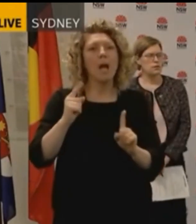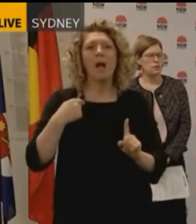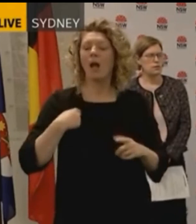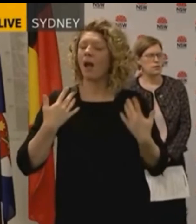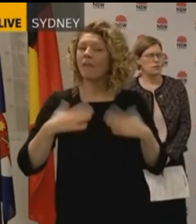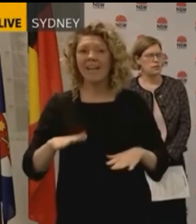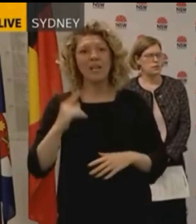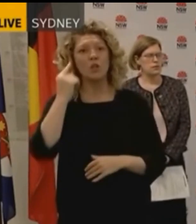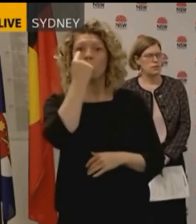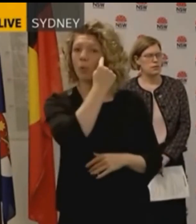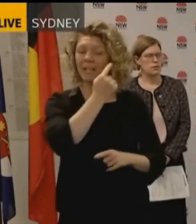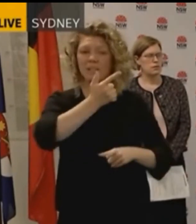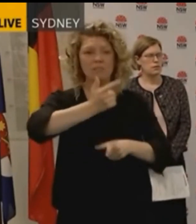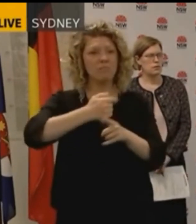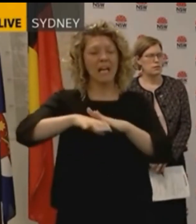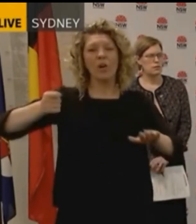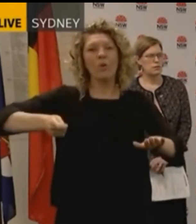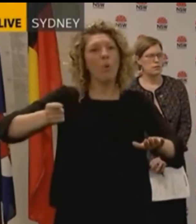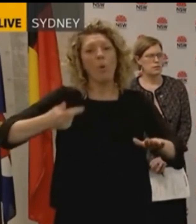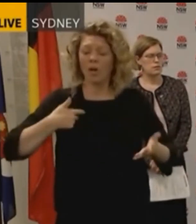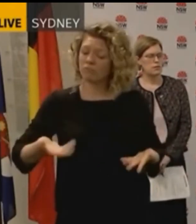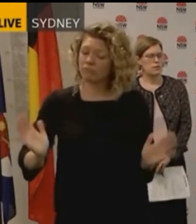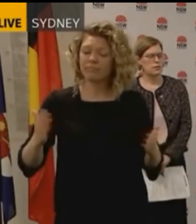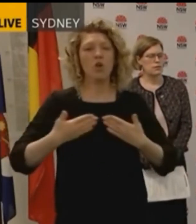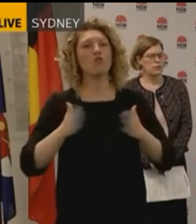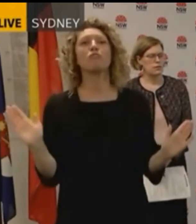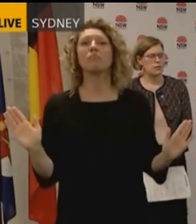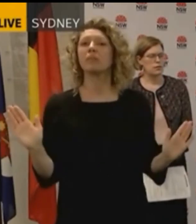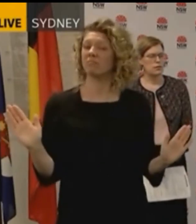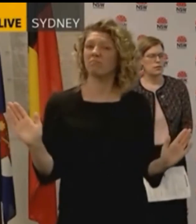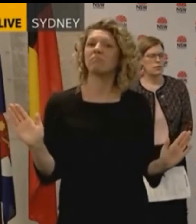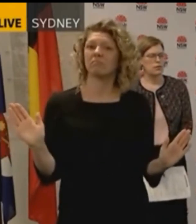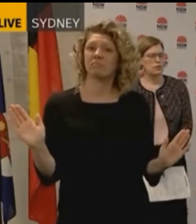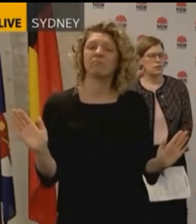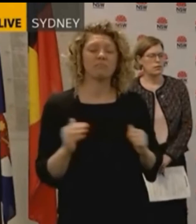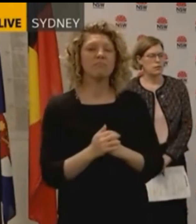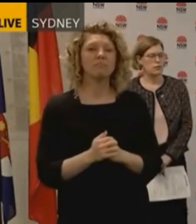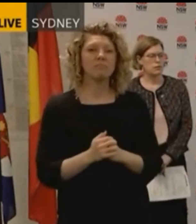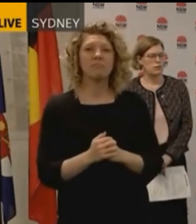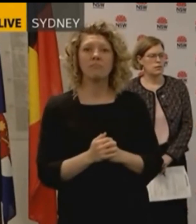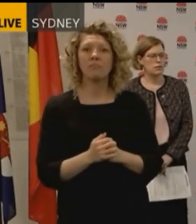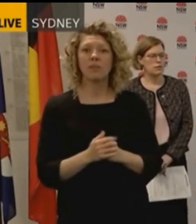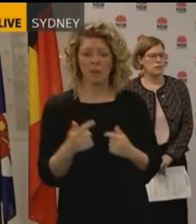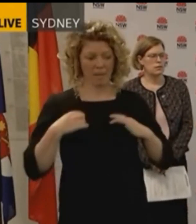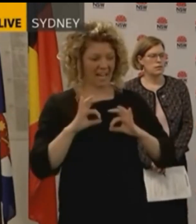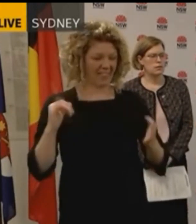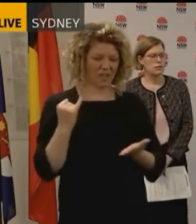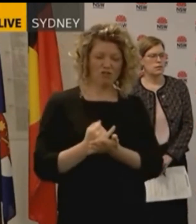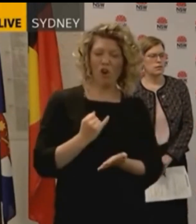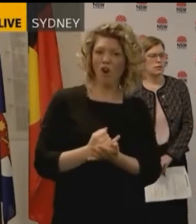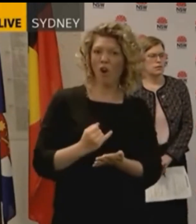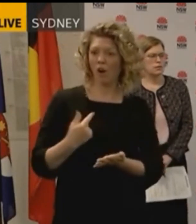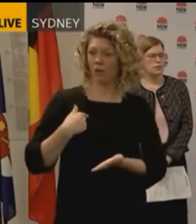supportive as a witness to the proceedings, and I'll continue to do so. I've been extremely open and transparent. I've done nothing wrong.